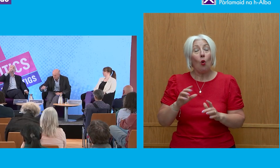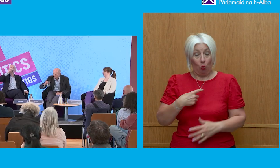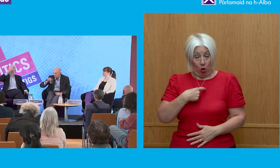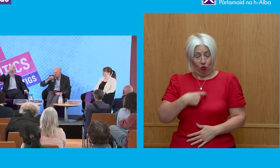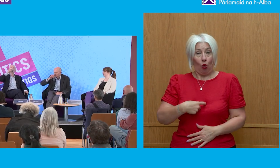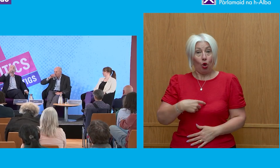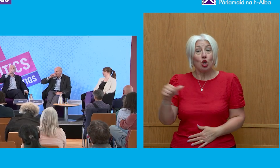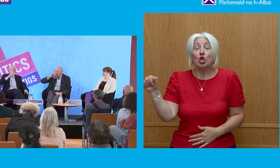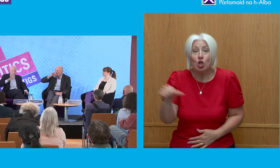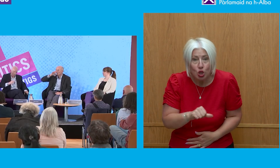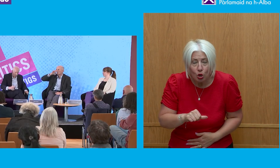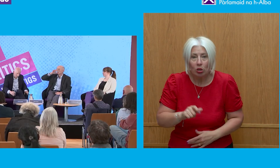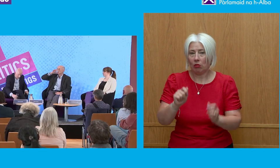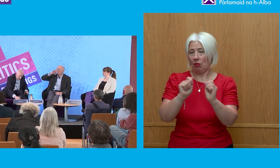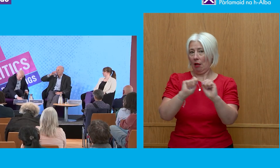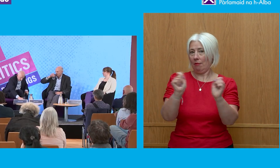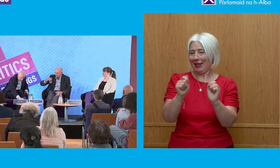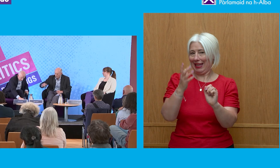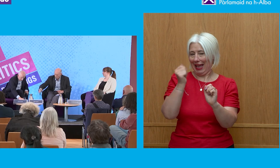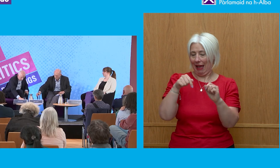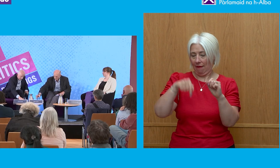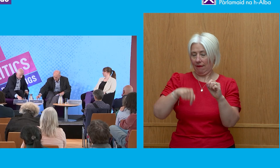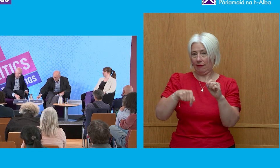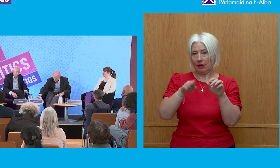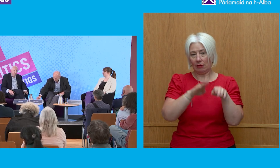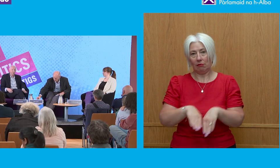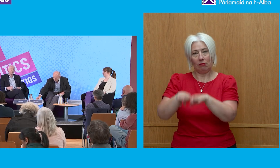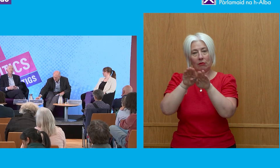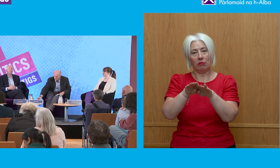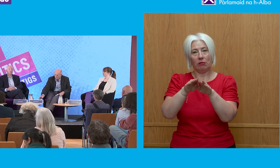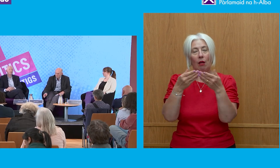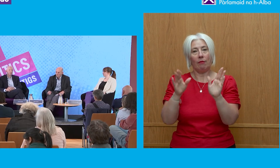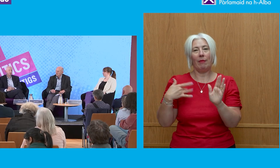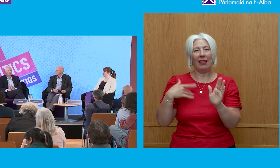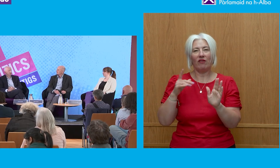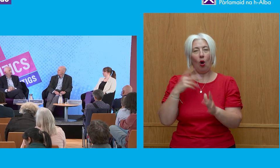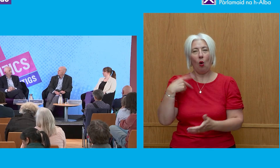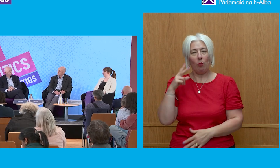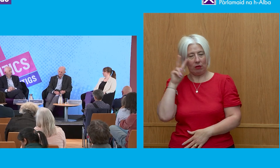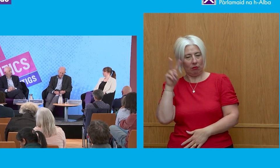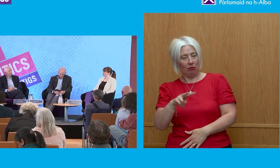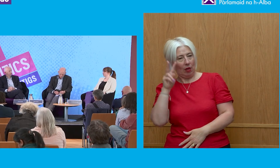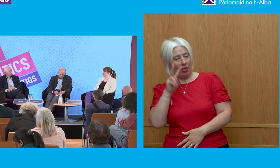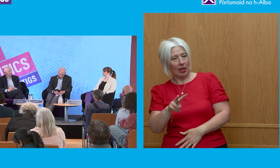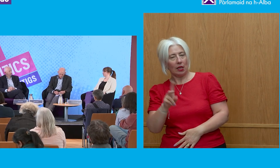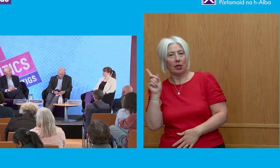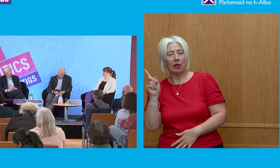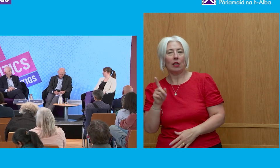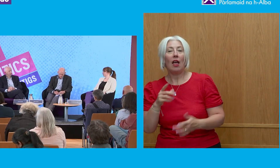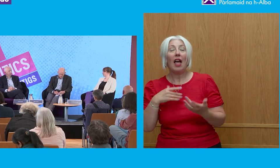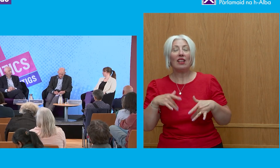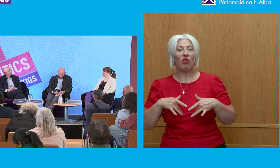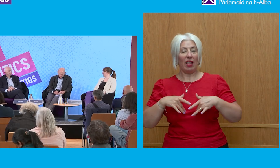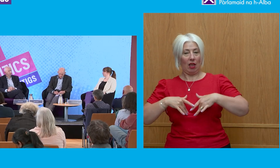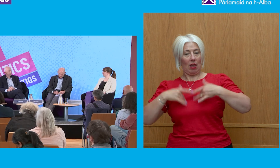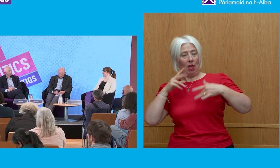play in the standards in public life, and probably more importantly, how they're perceived? I mean, we go back to sort of at least the perception of